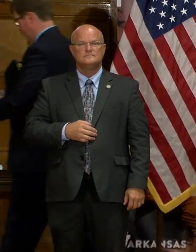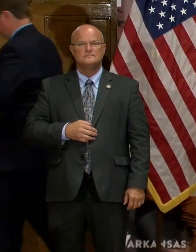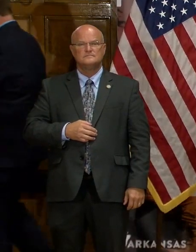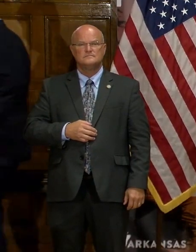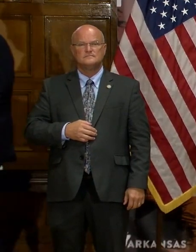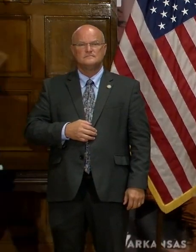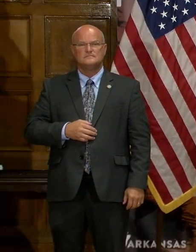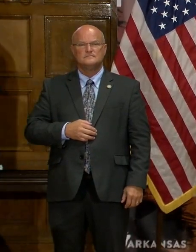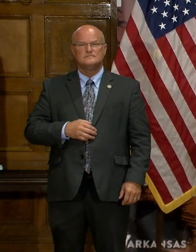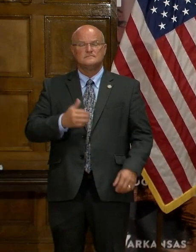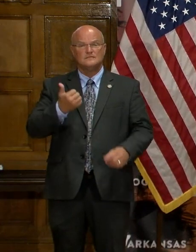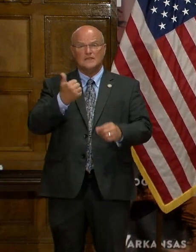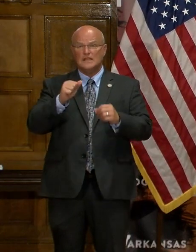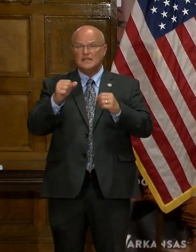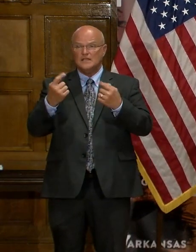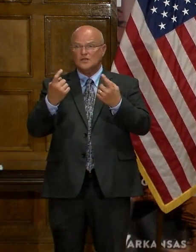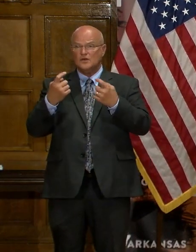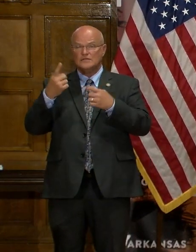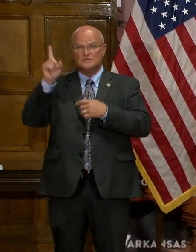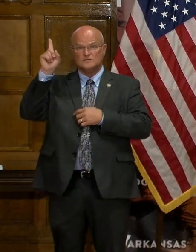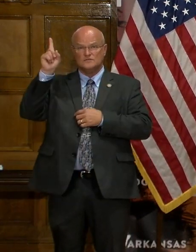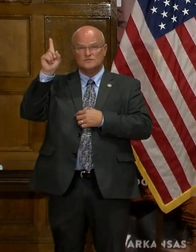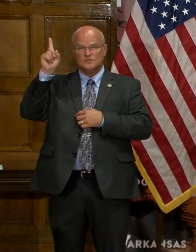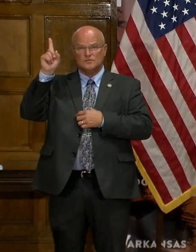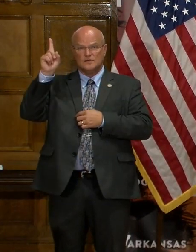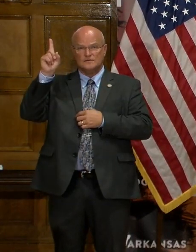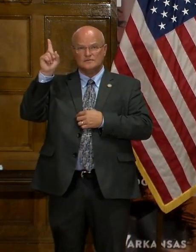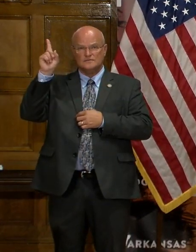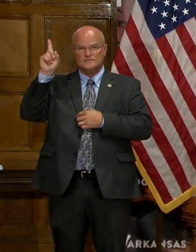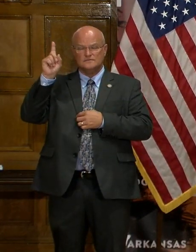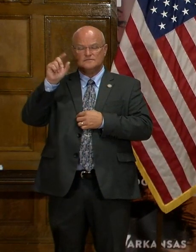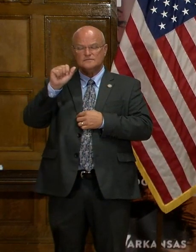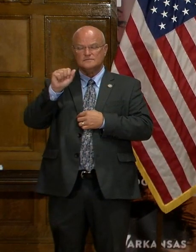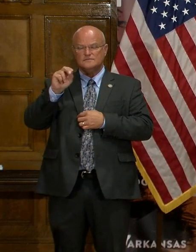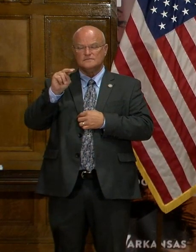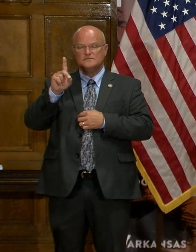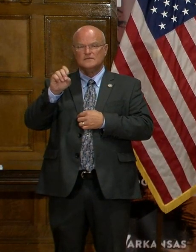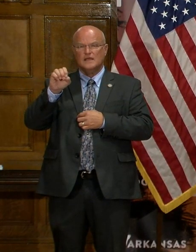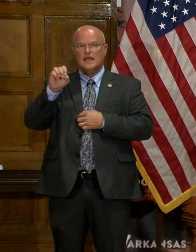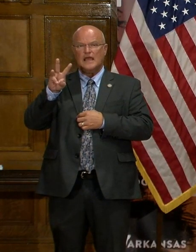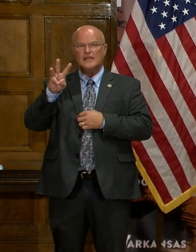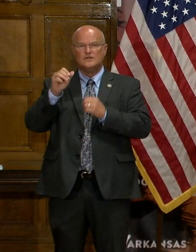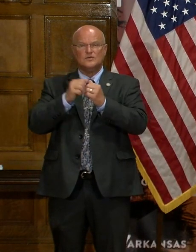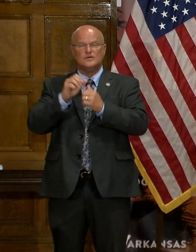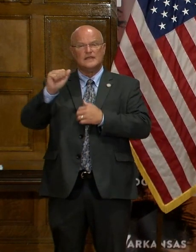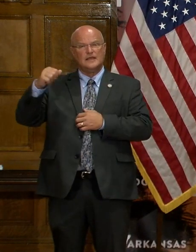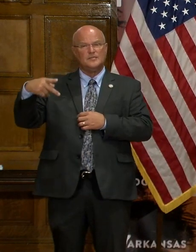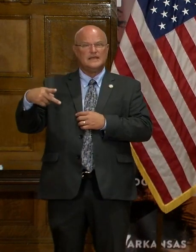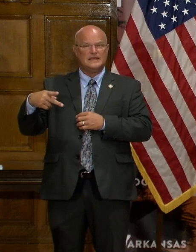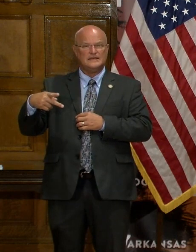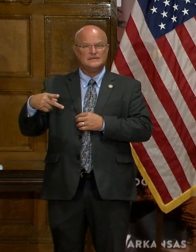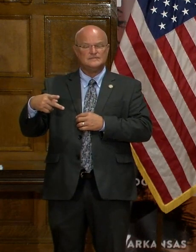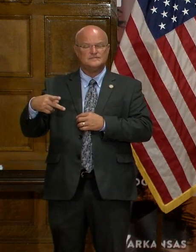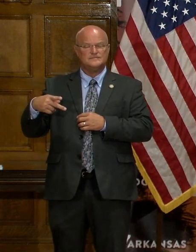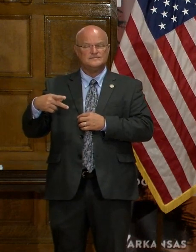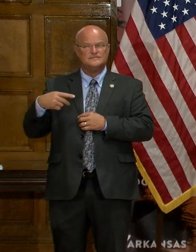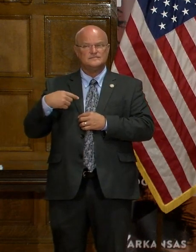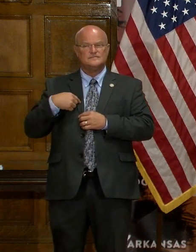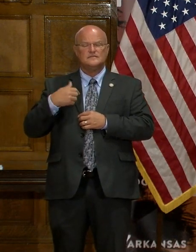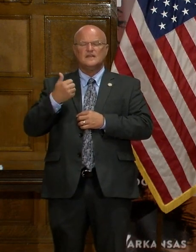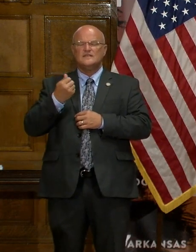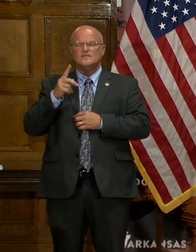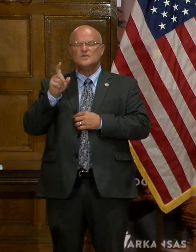Is there any question remotely? Yeah, Governor, this is Andrew with AP. I had a couple questions.